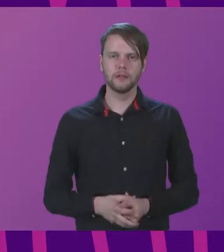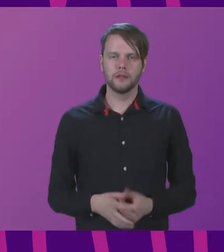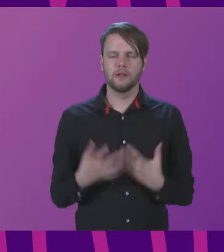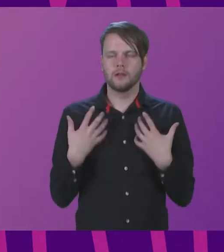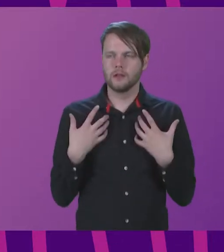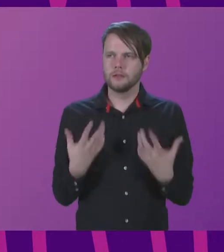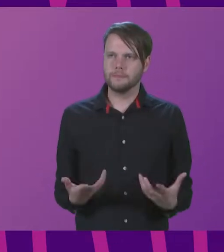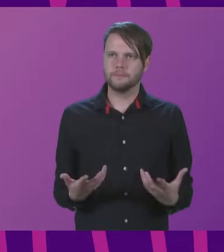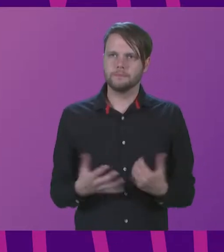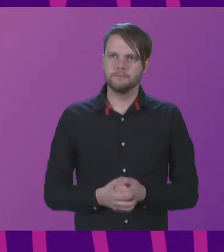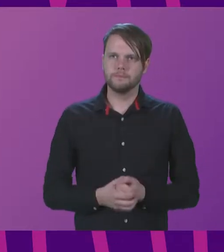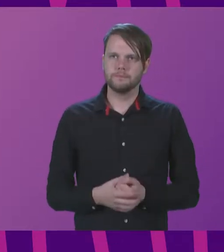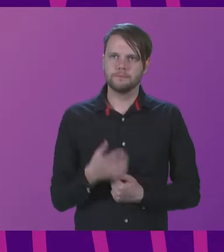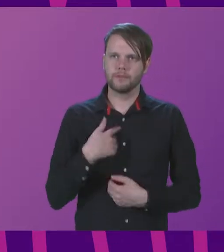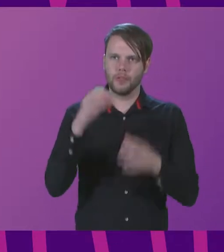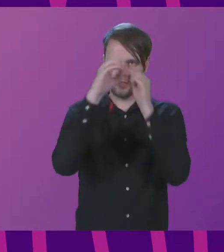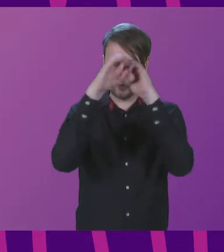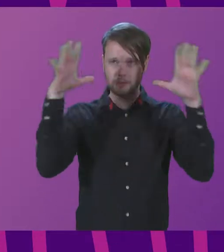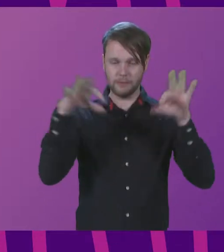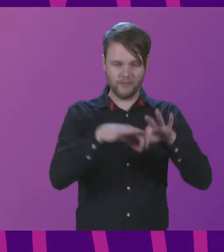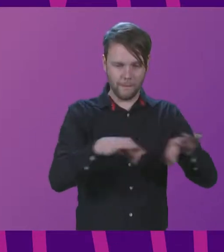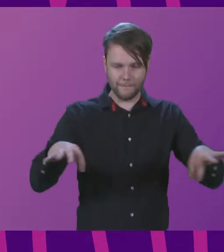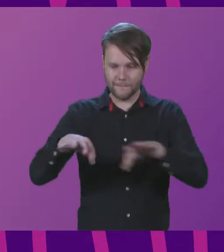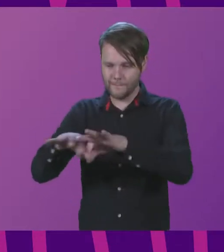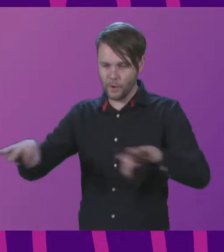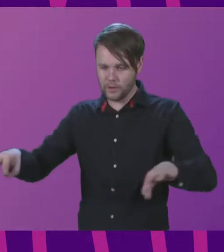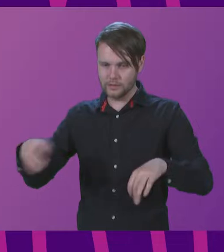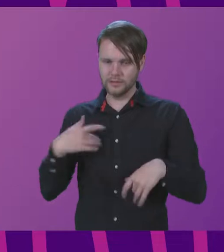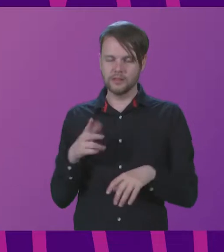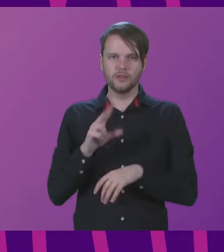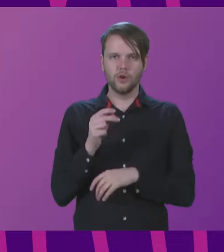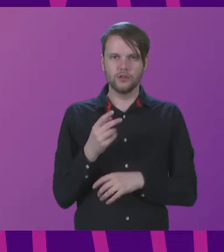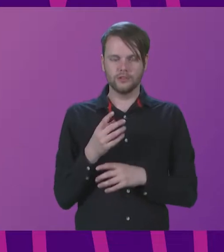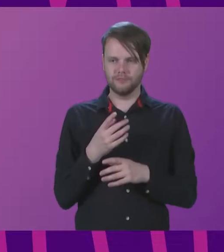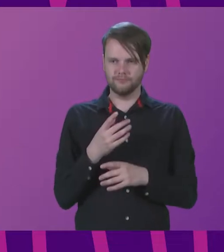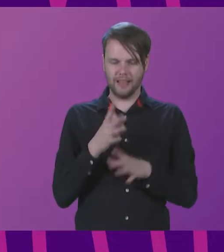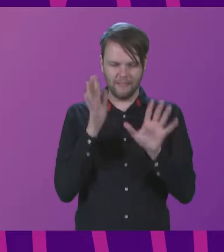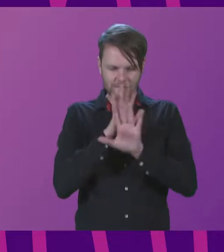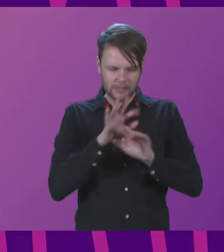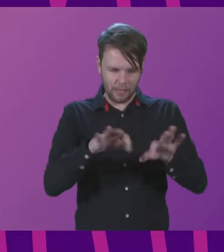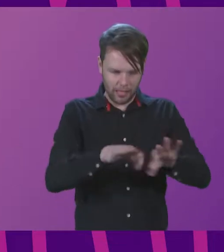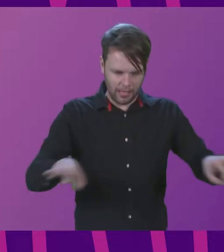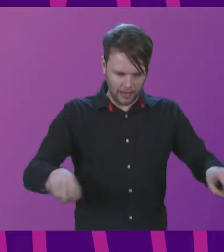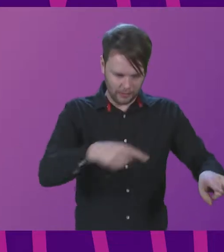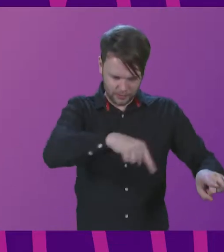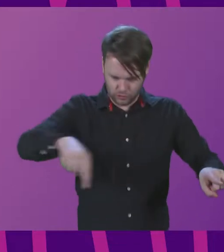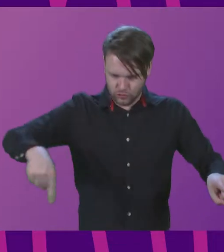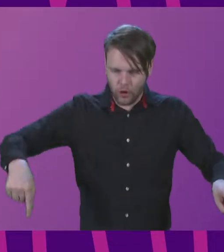The concept of borders goes beyond the invisible lines we've drawn on the earth.